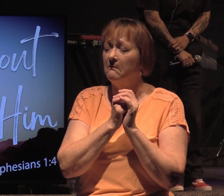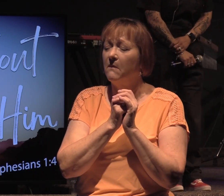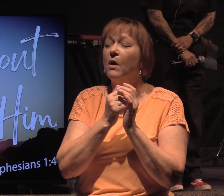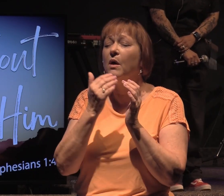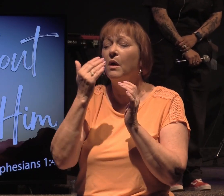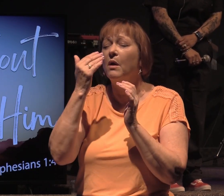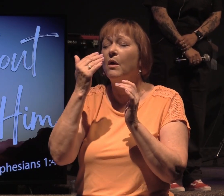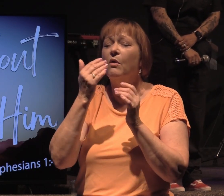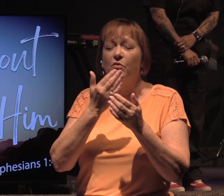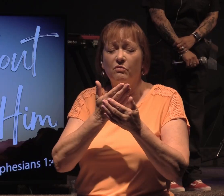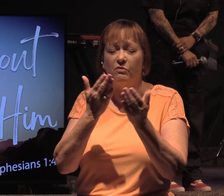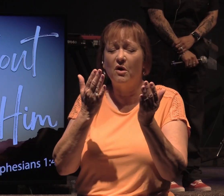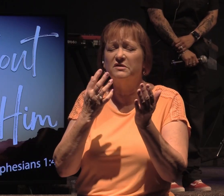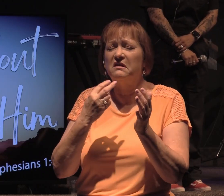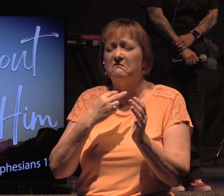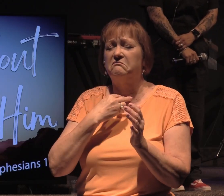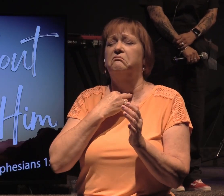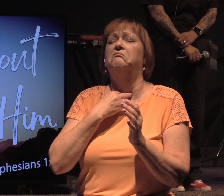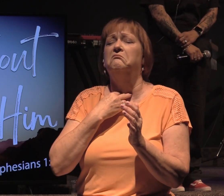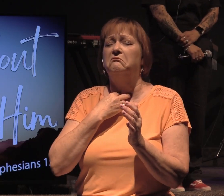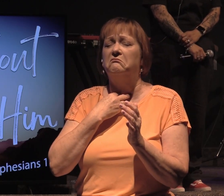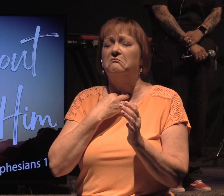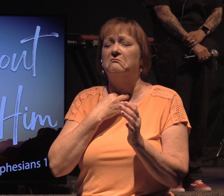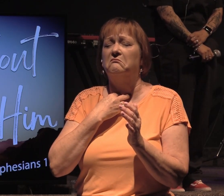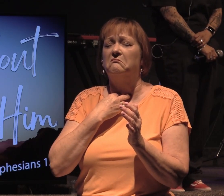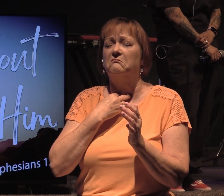Those that have been caught in the rut just going through